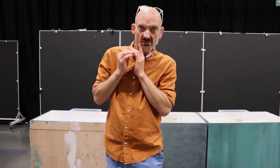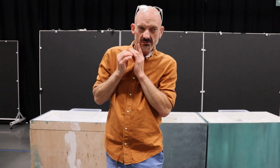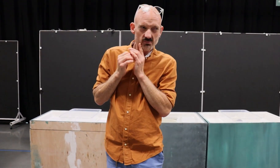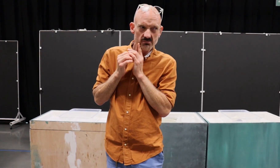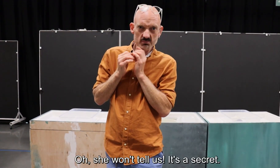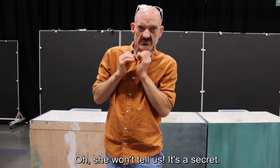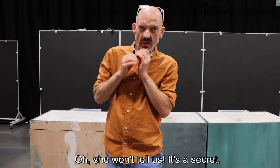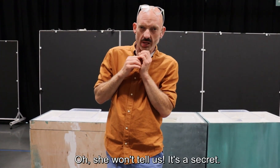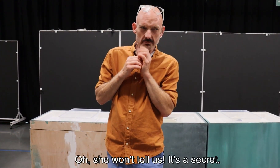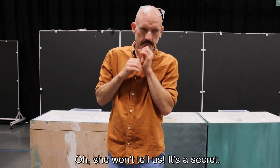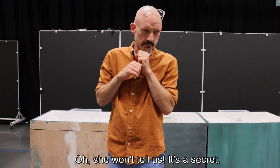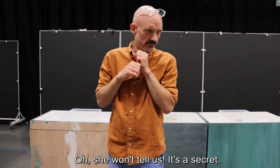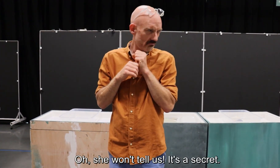Oh, she won't tell us. It's a secret.